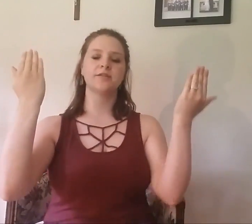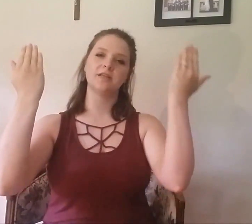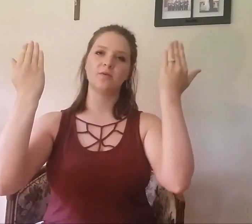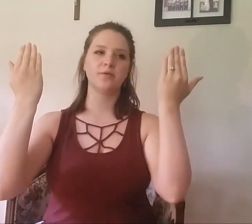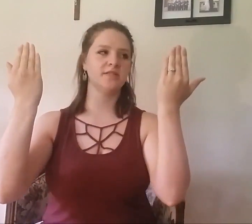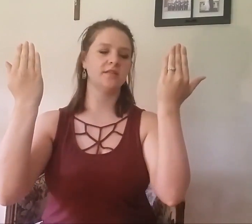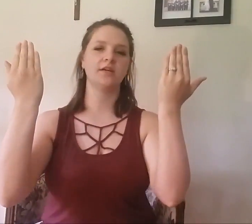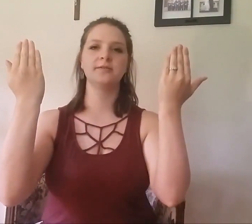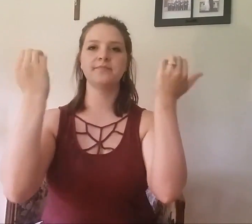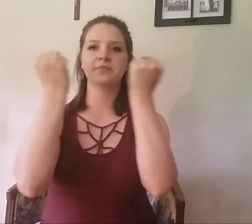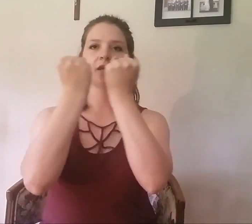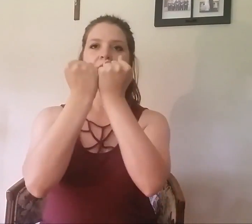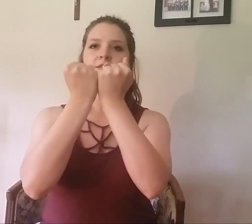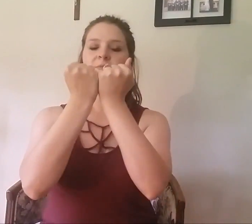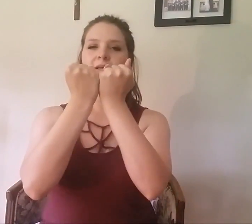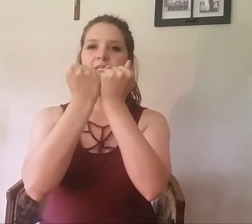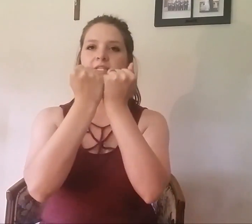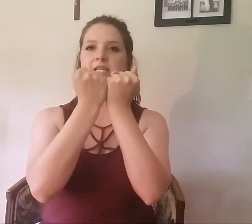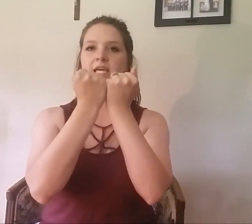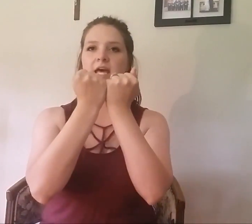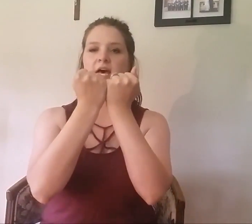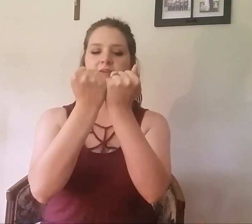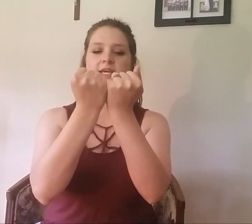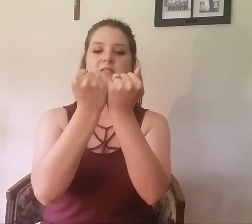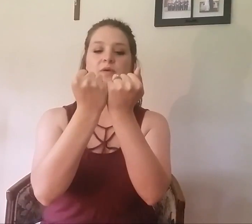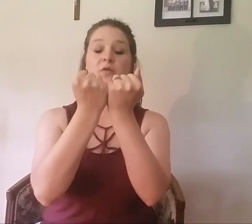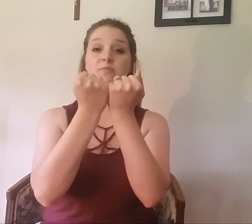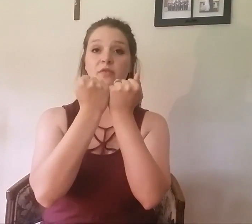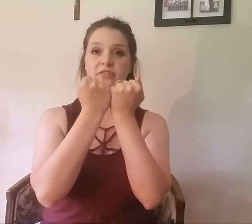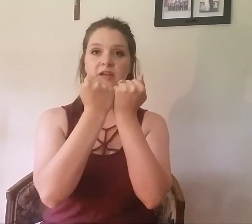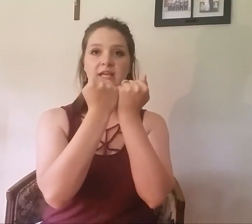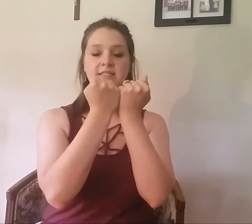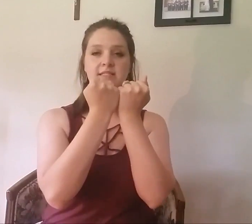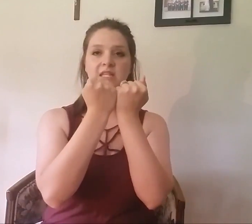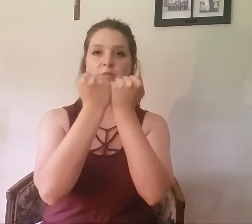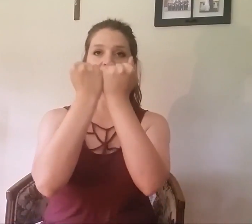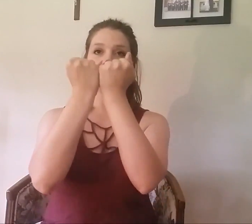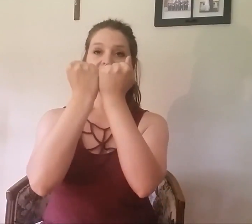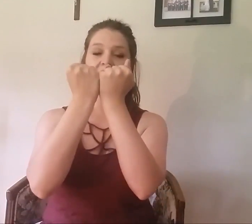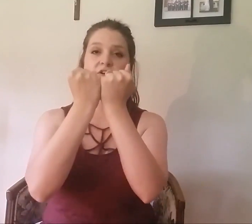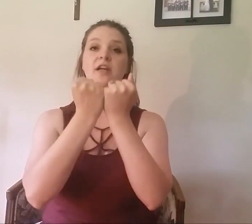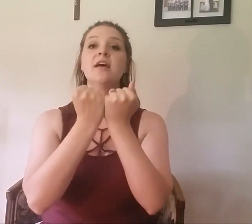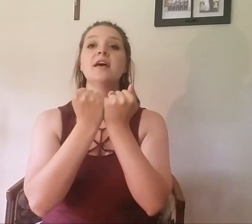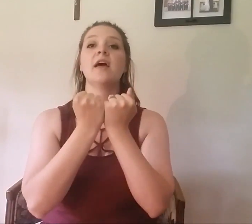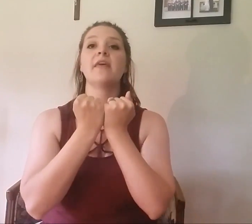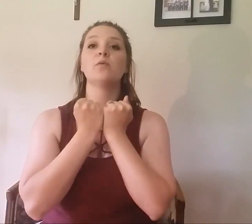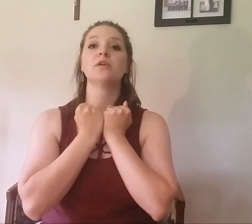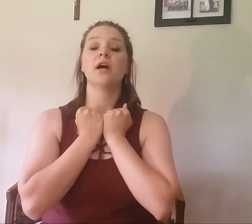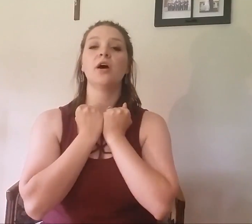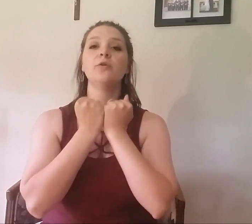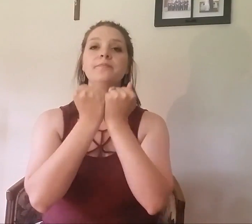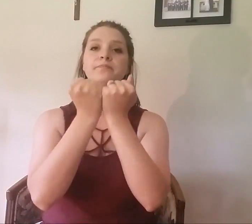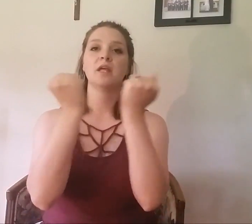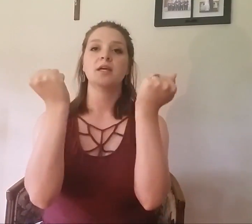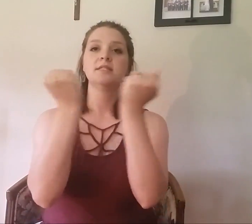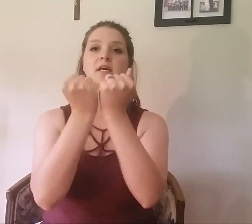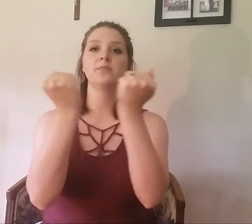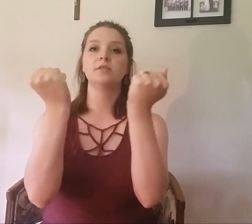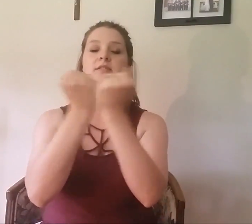person here one person here so basically the kids will go with both of their hands and they will face each other and they will go double